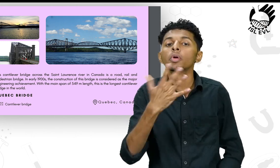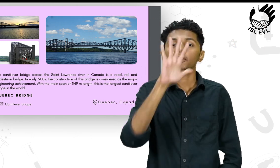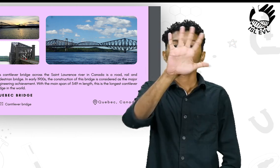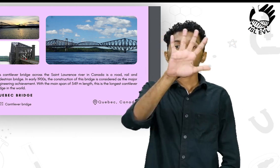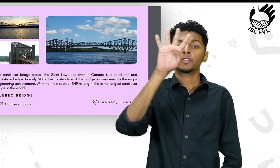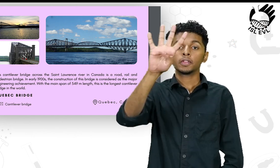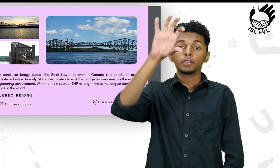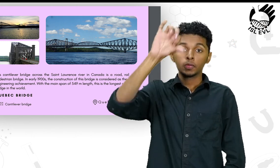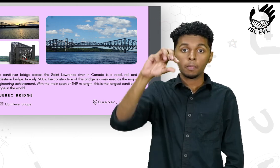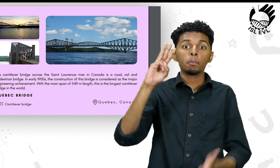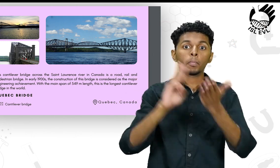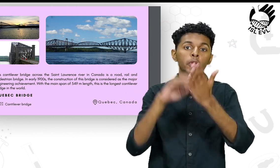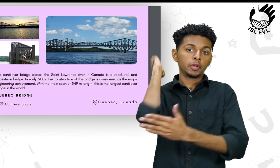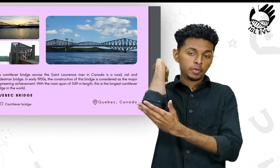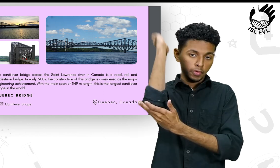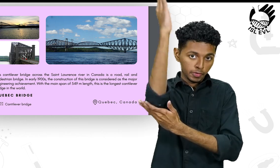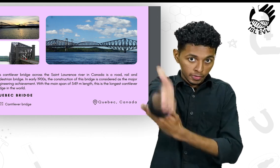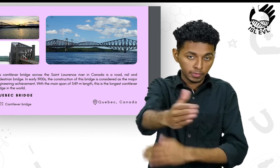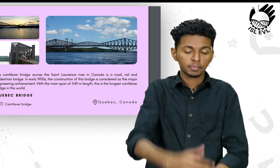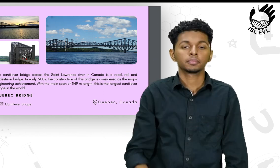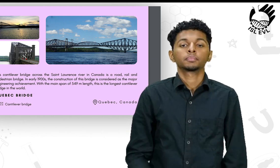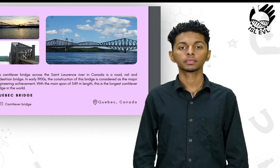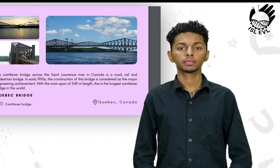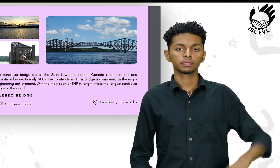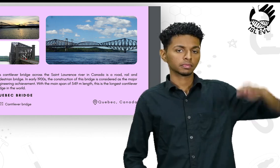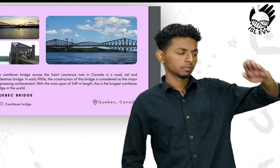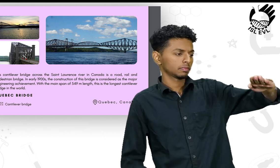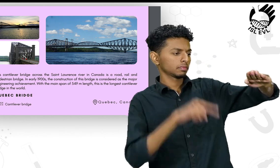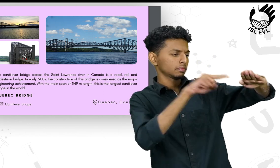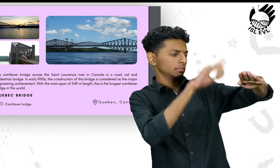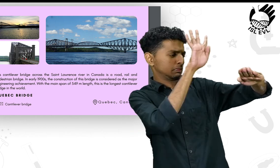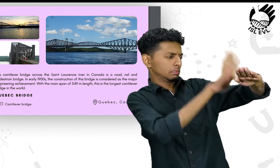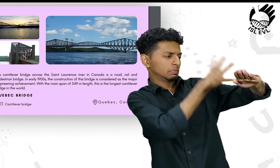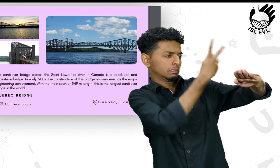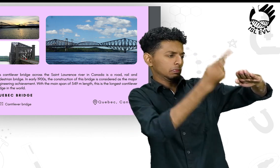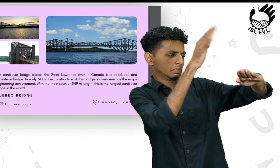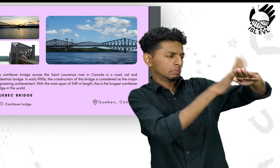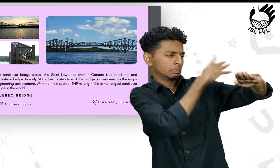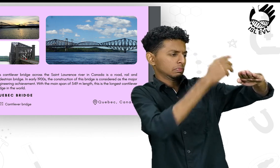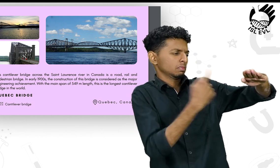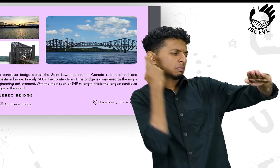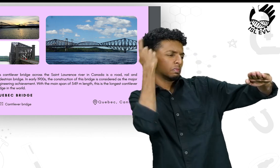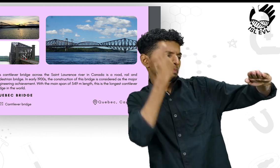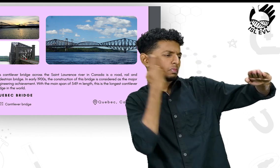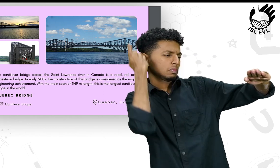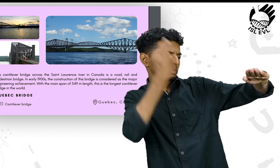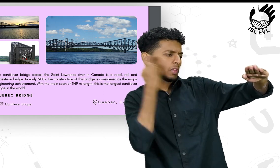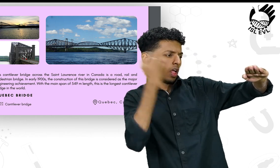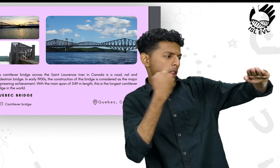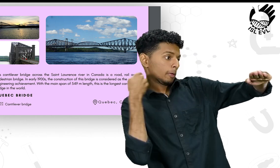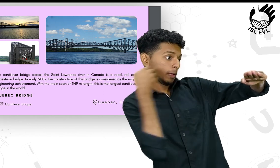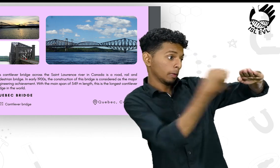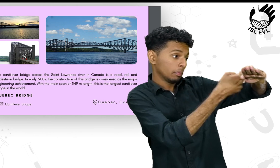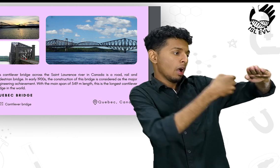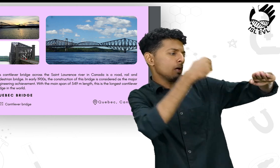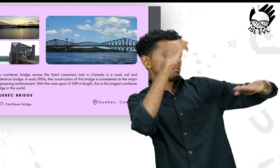549 meter length, this is the longest cantilever bridge in the world.